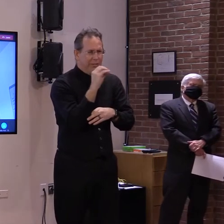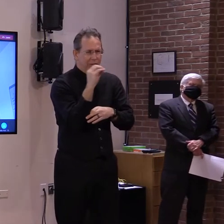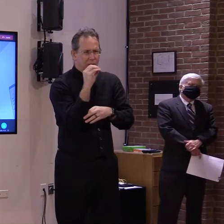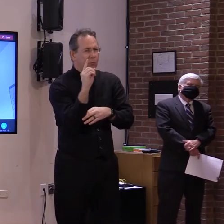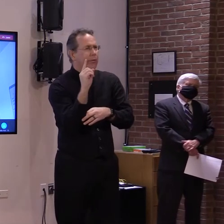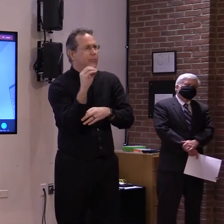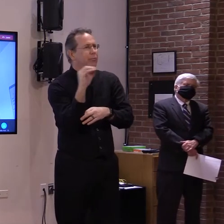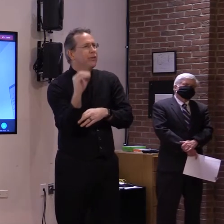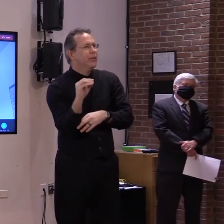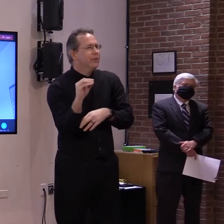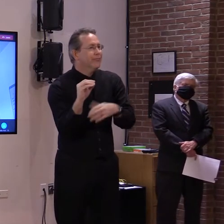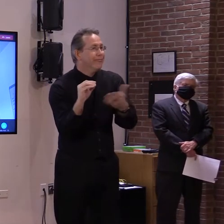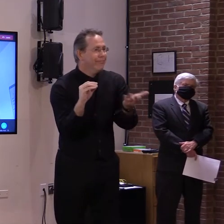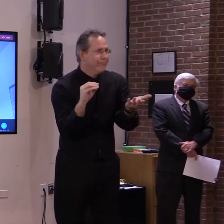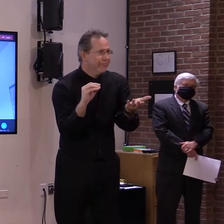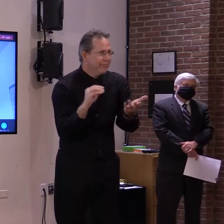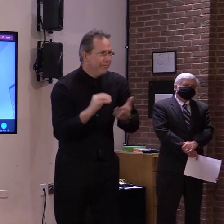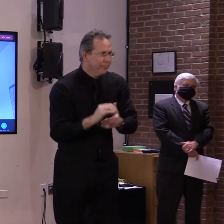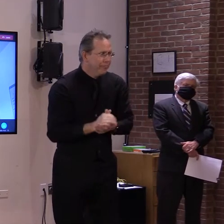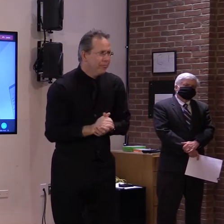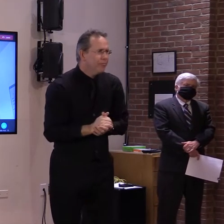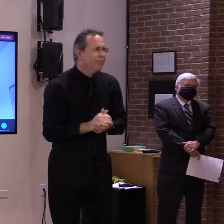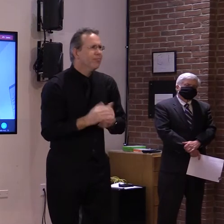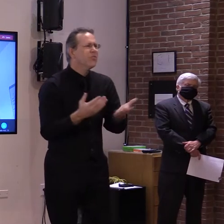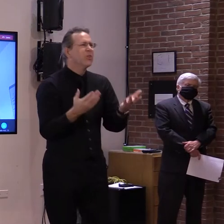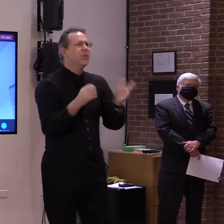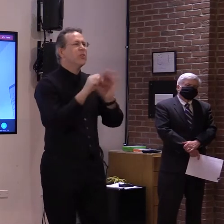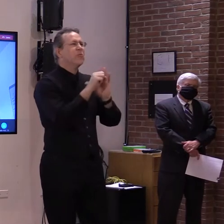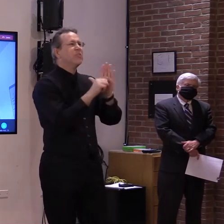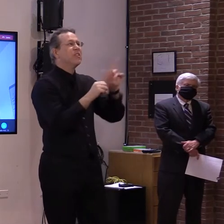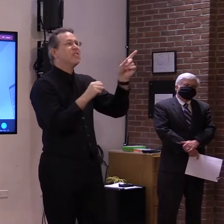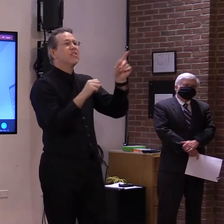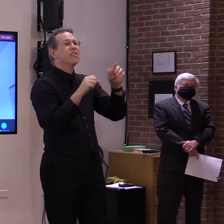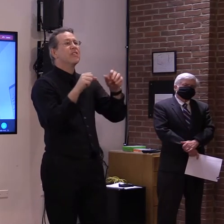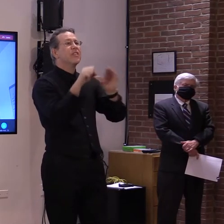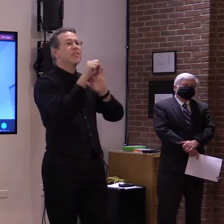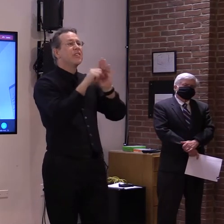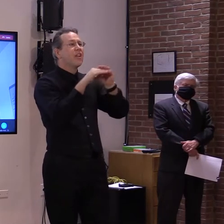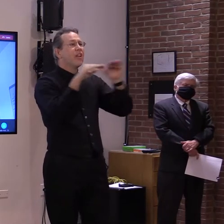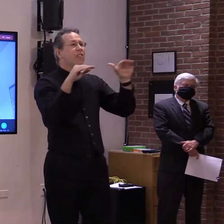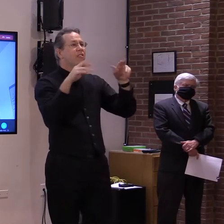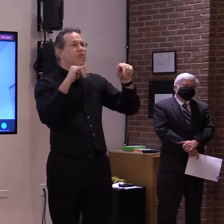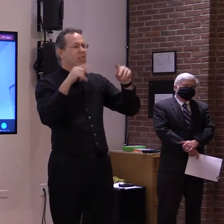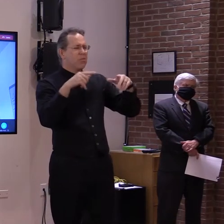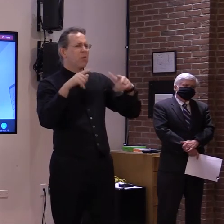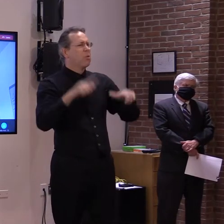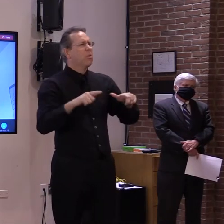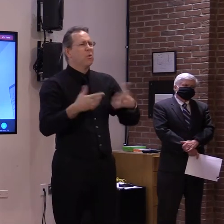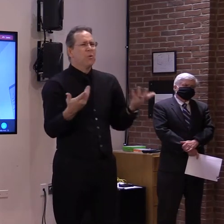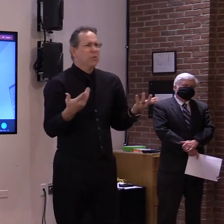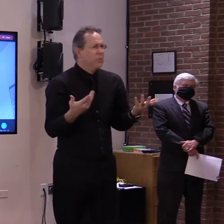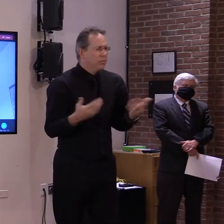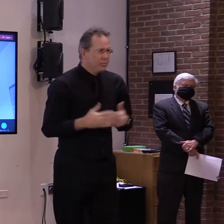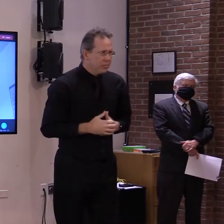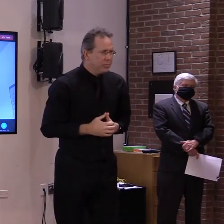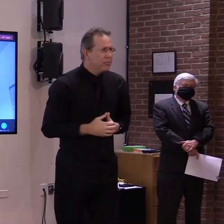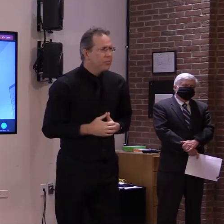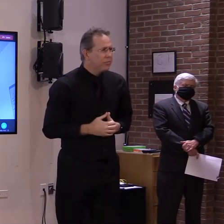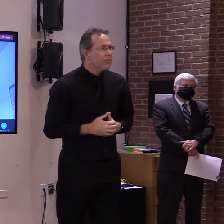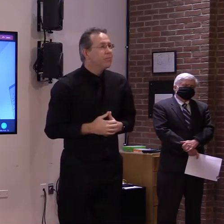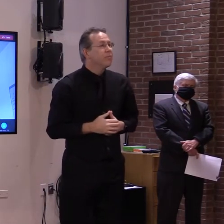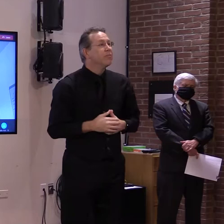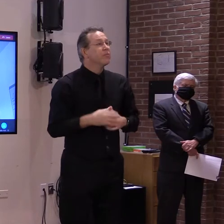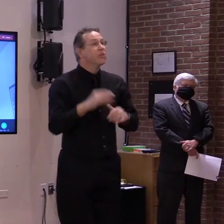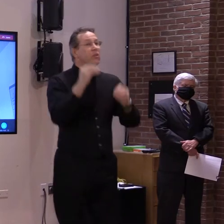rate, which has been hovering around 2.9%. The participation rate of 40% has also been consistent throughout the testing